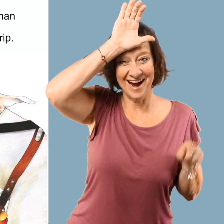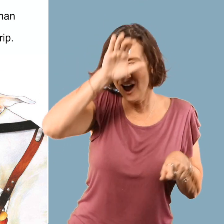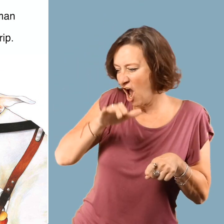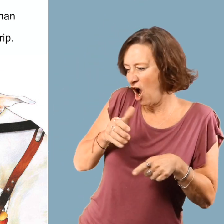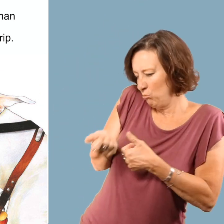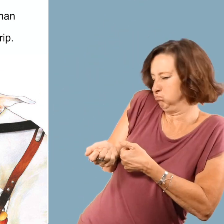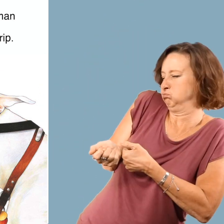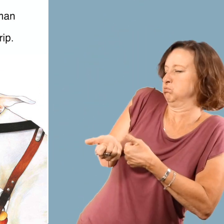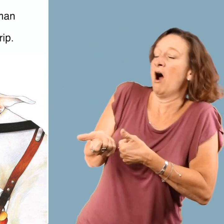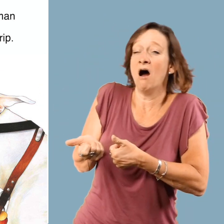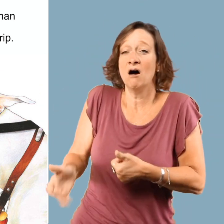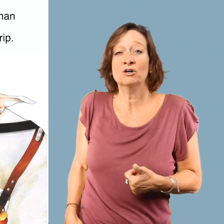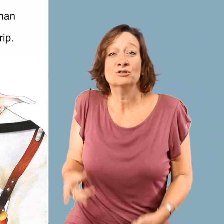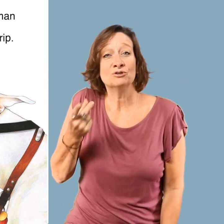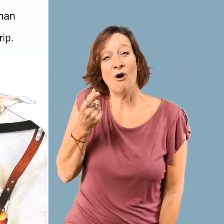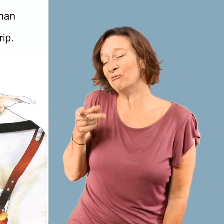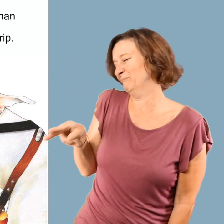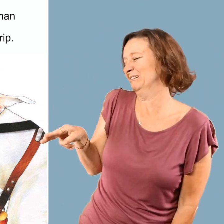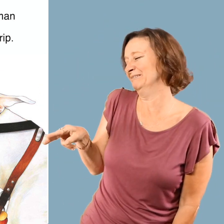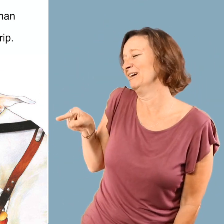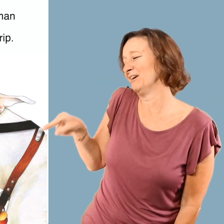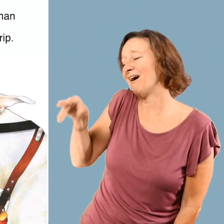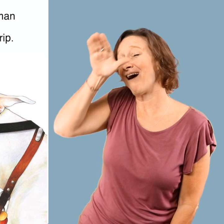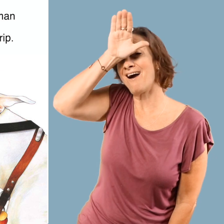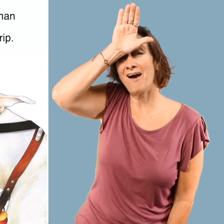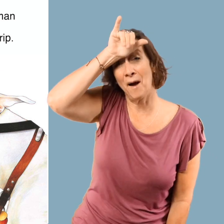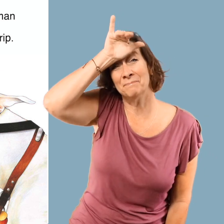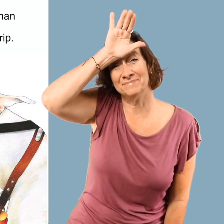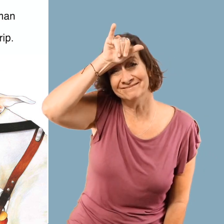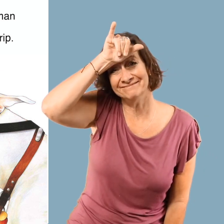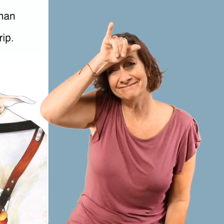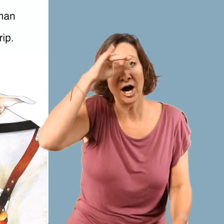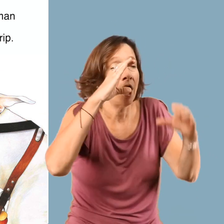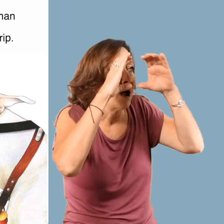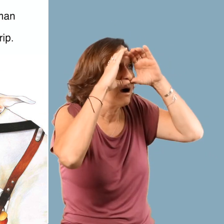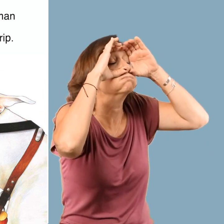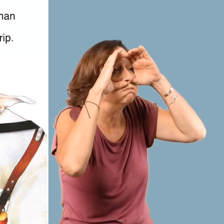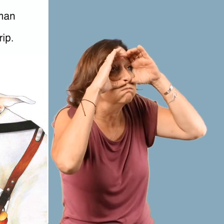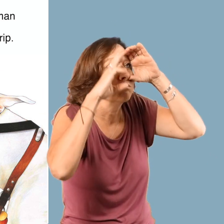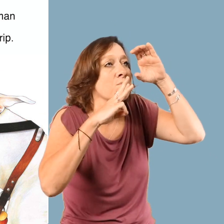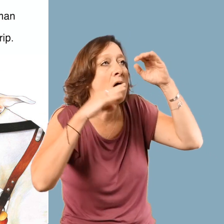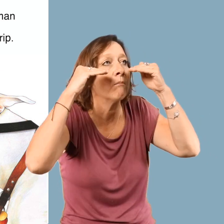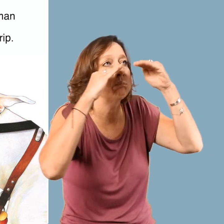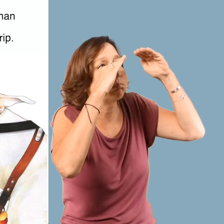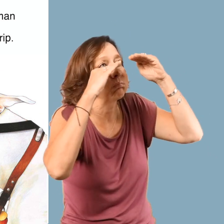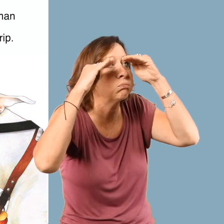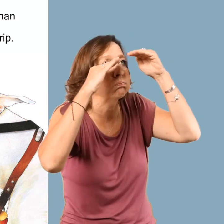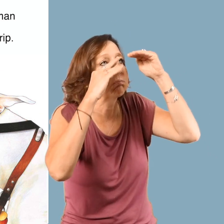thinks she's a bit of a drip. See her